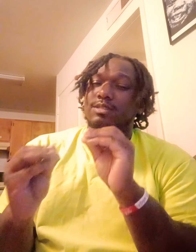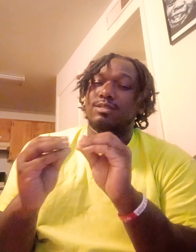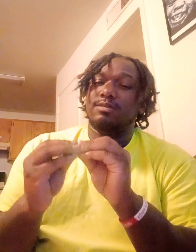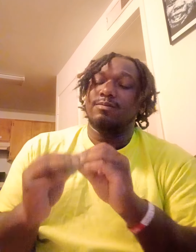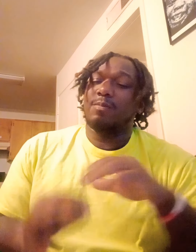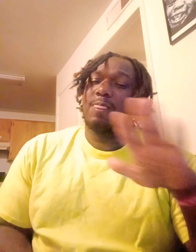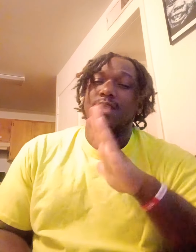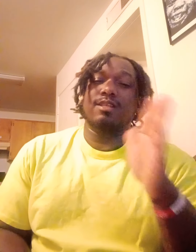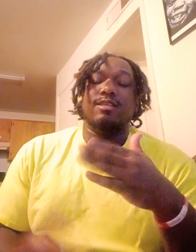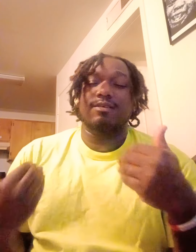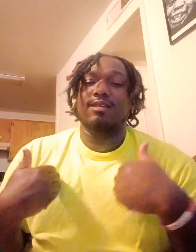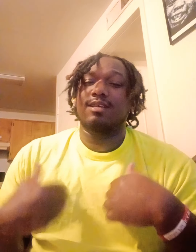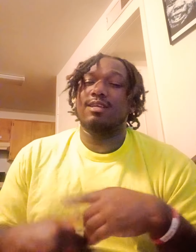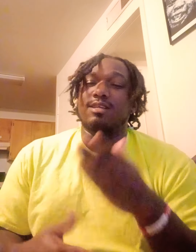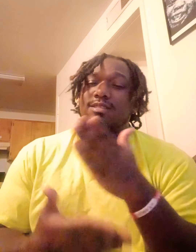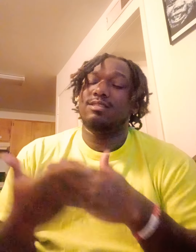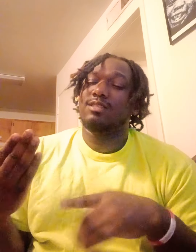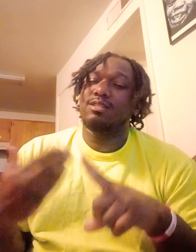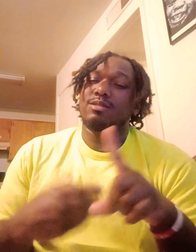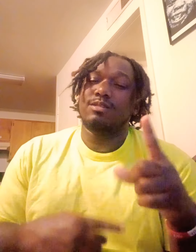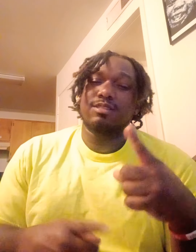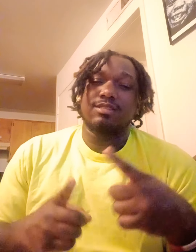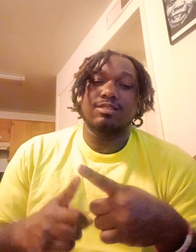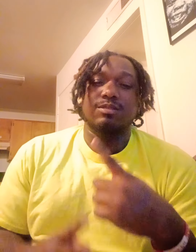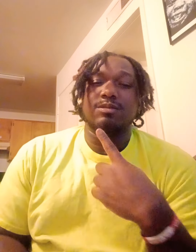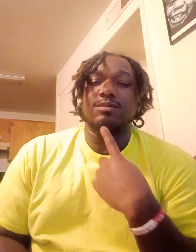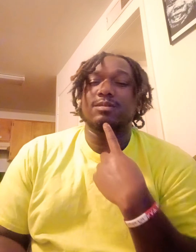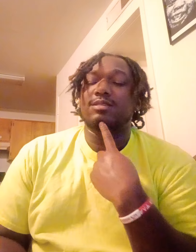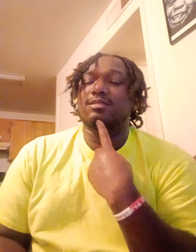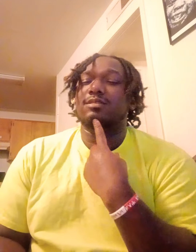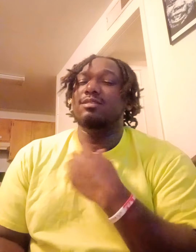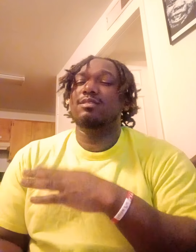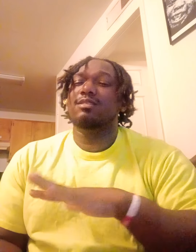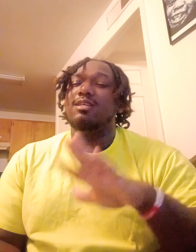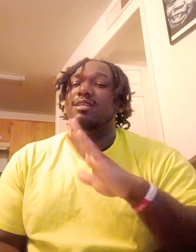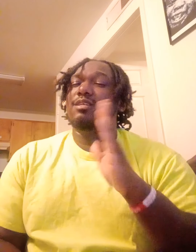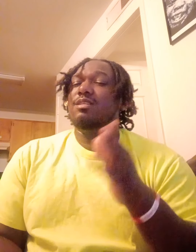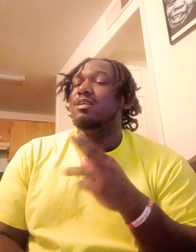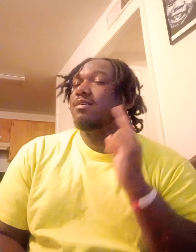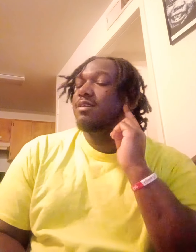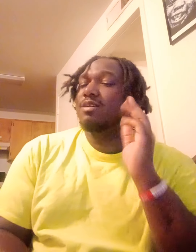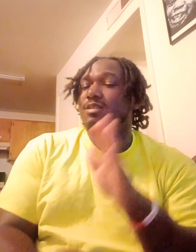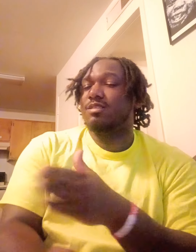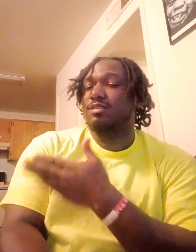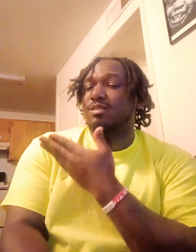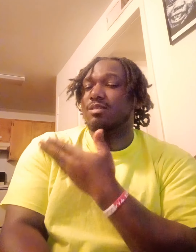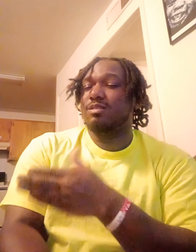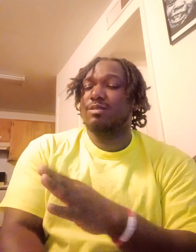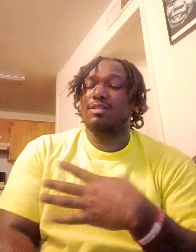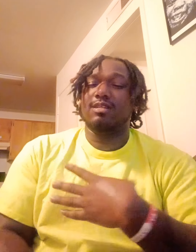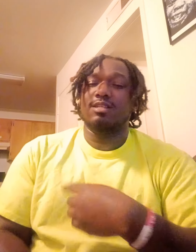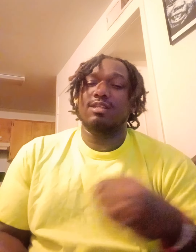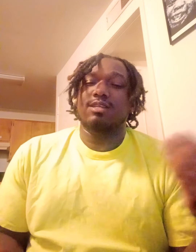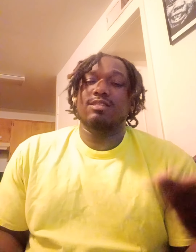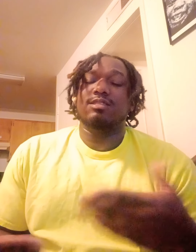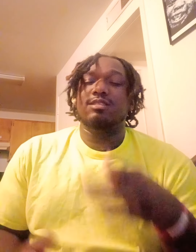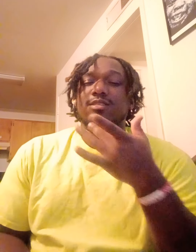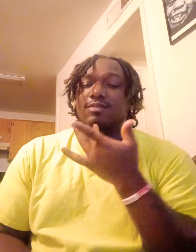Never had someone to dance Never heard of a sunlight like this